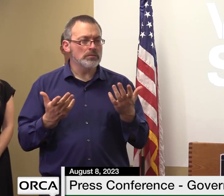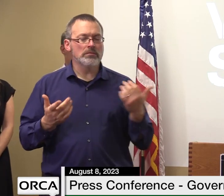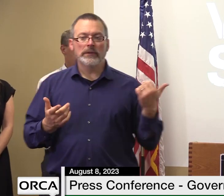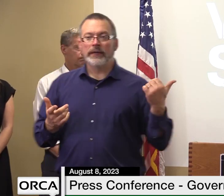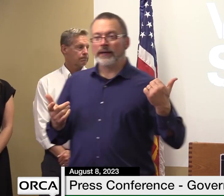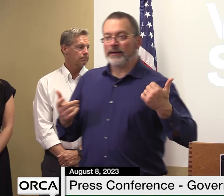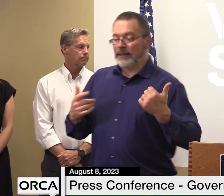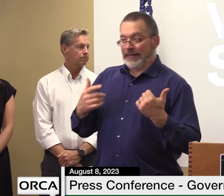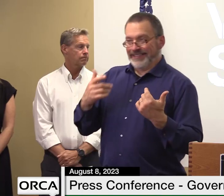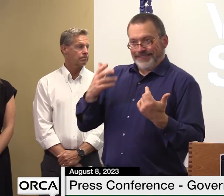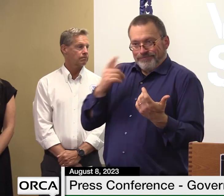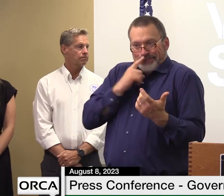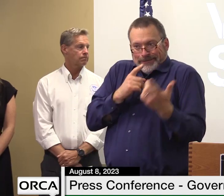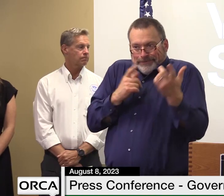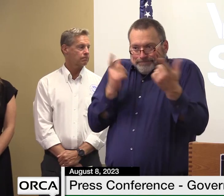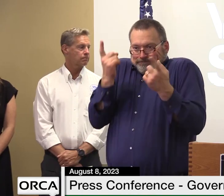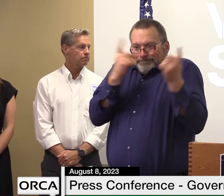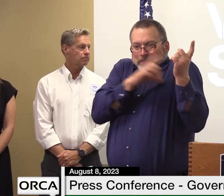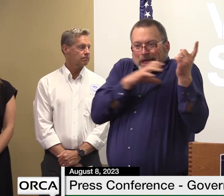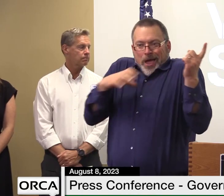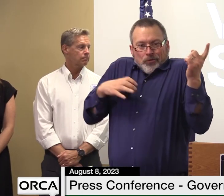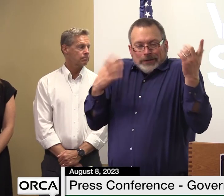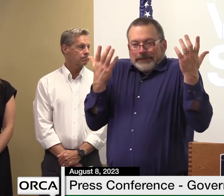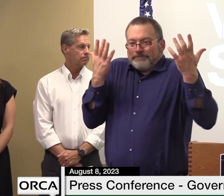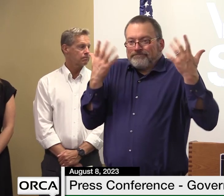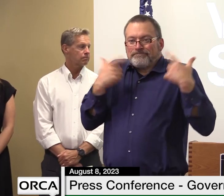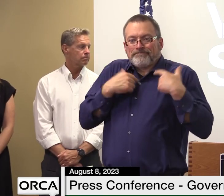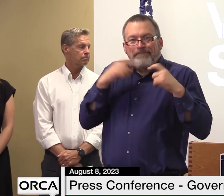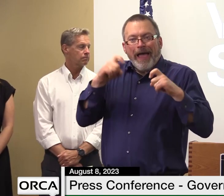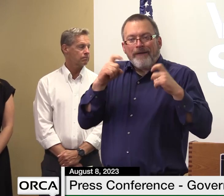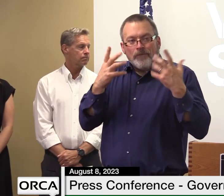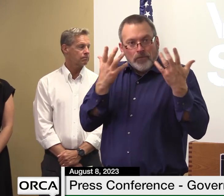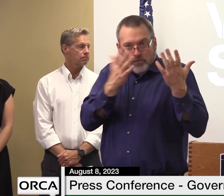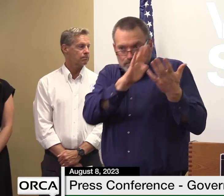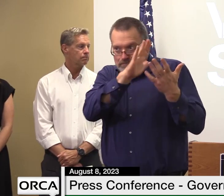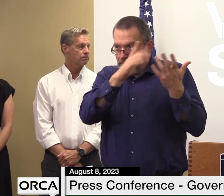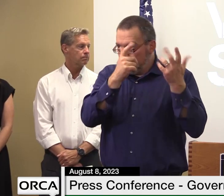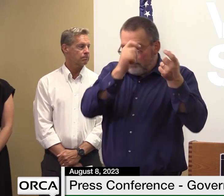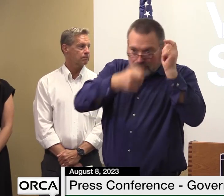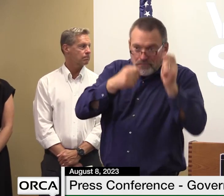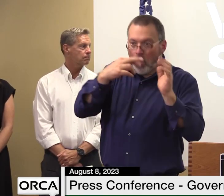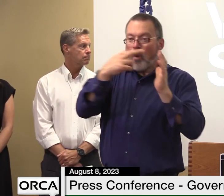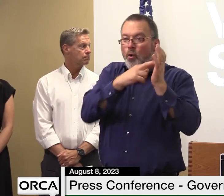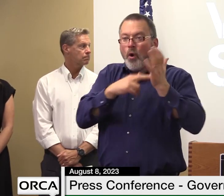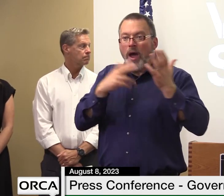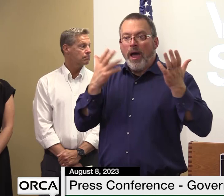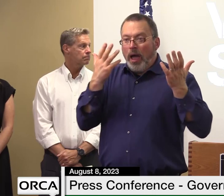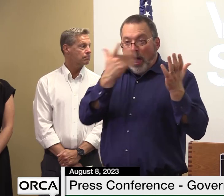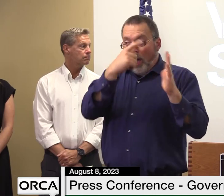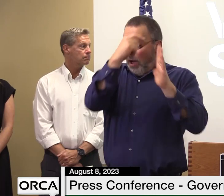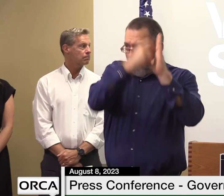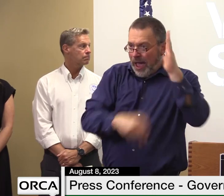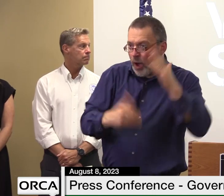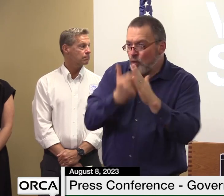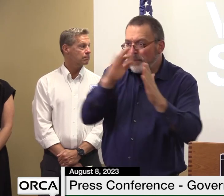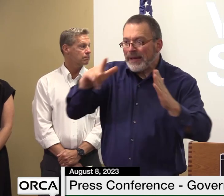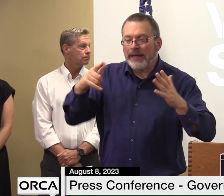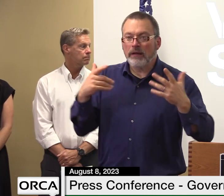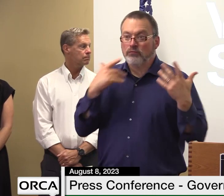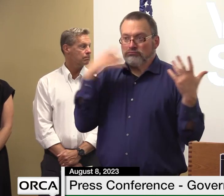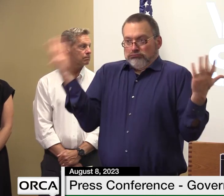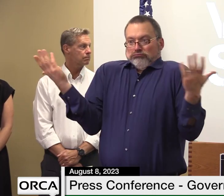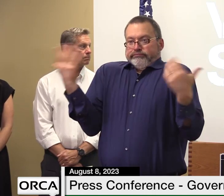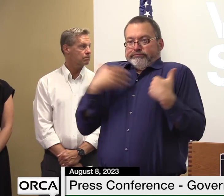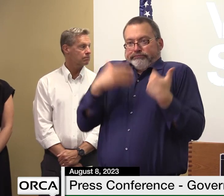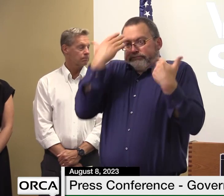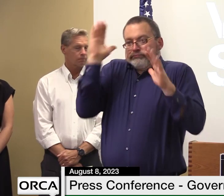will work and how their uh rules whether you can just introduce a bill or not i just don't don't understand their their process